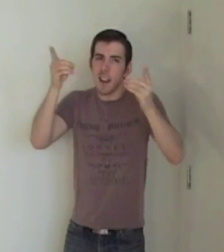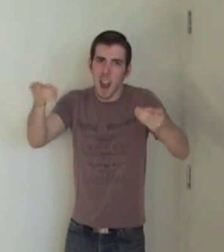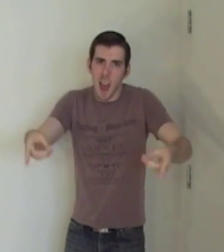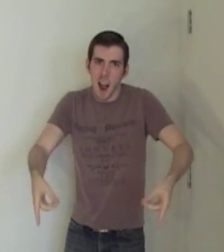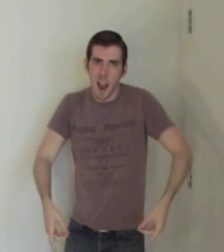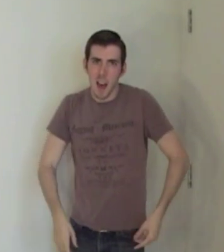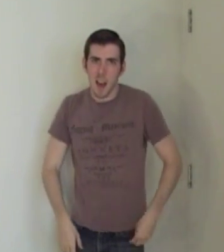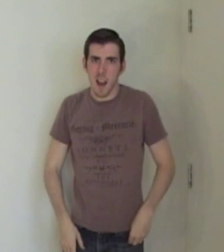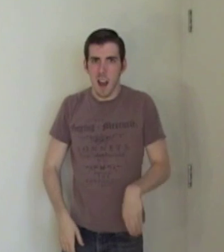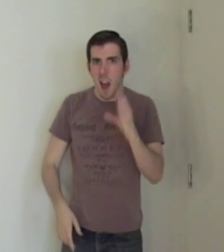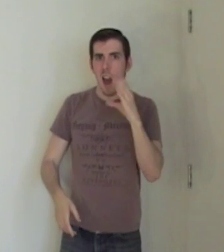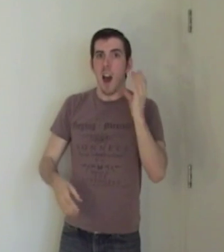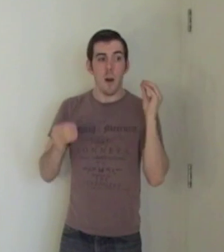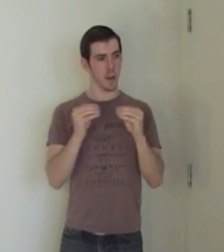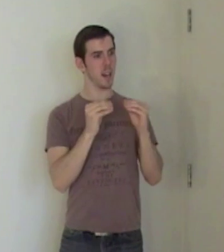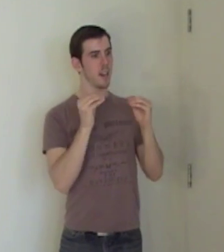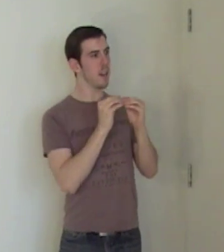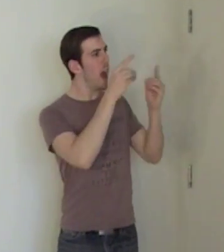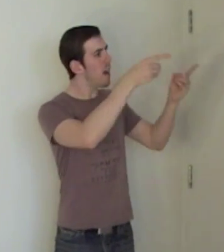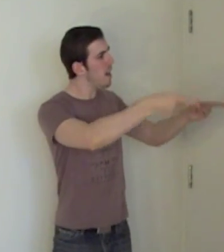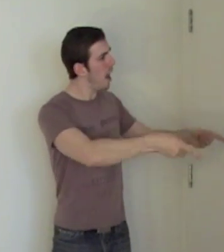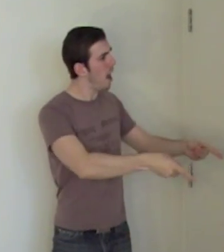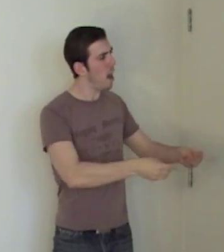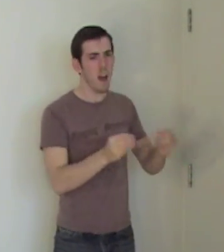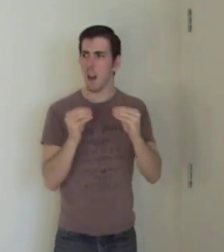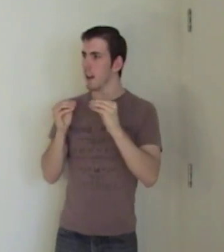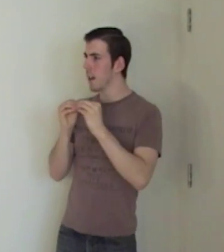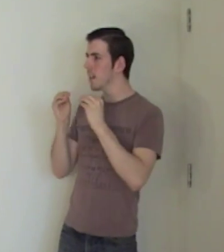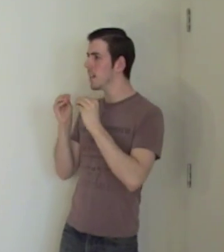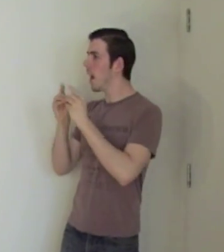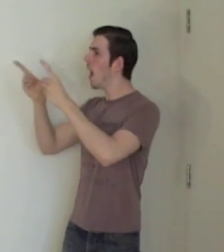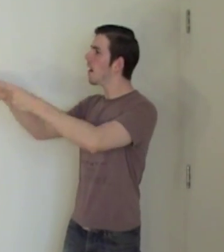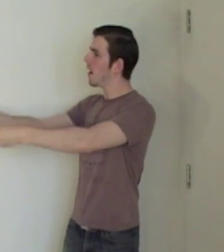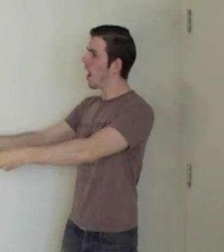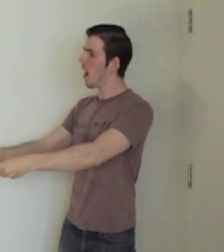tell Oh, kiss and tell